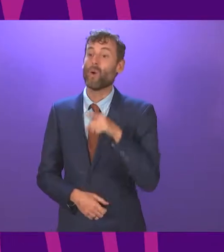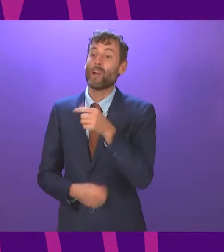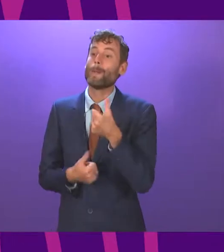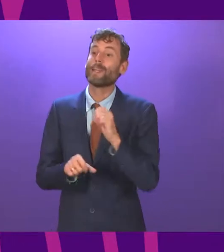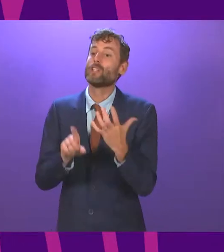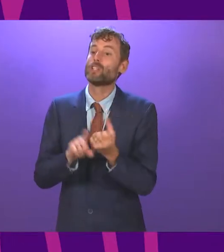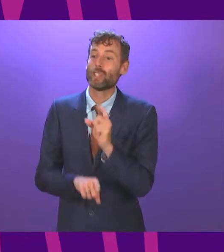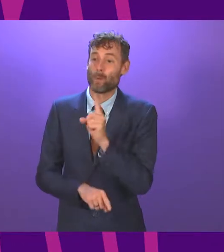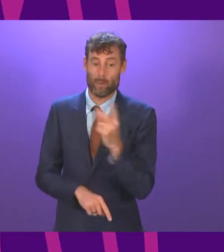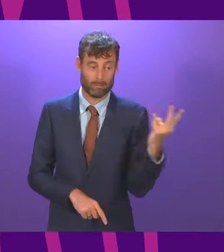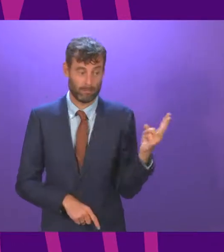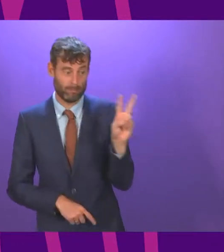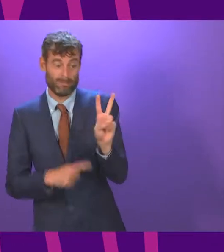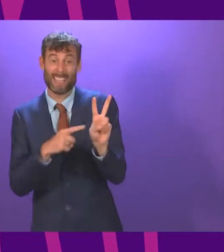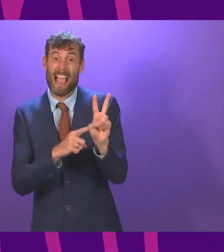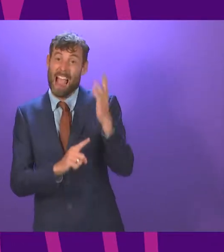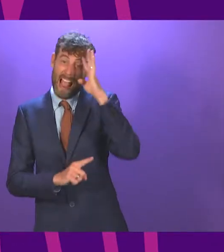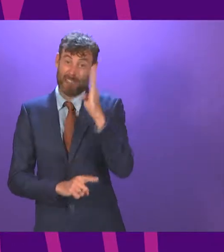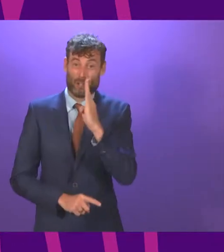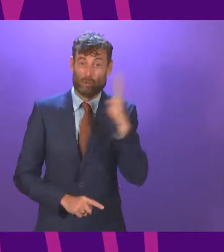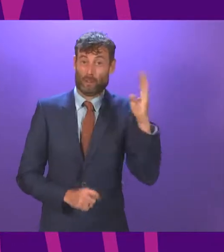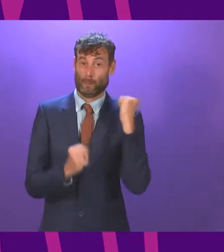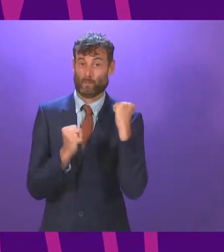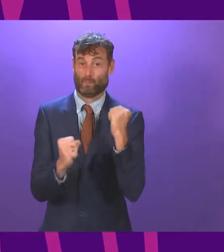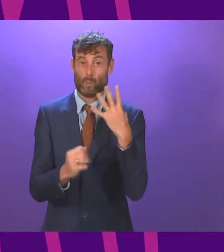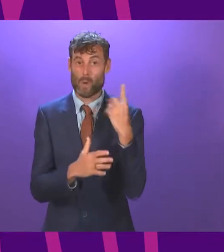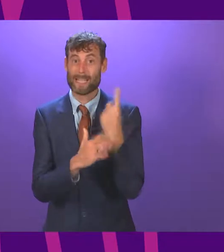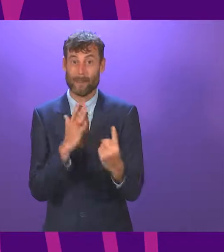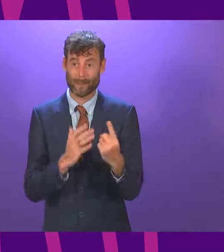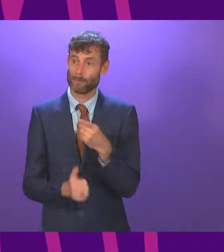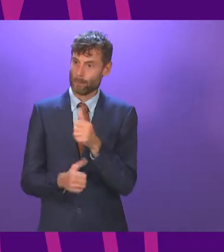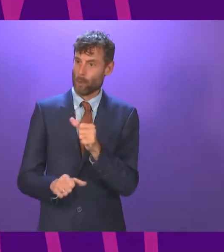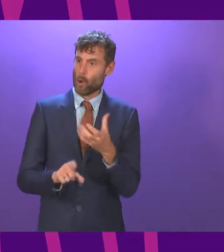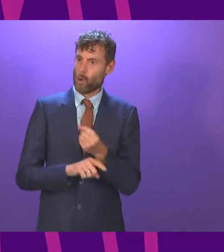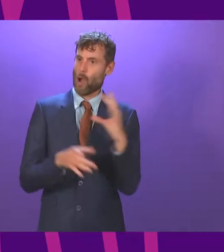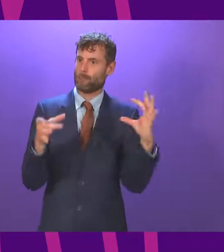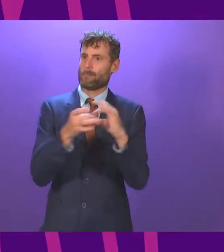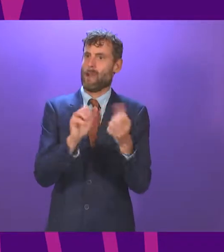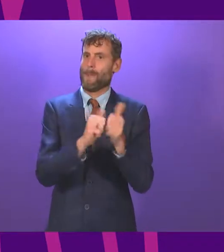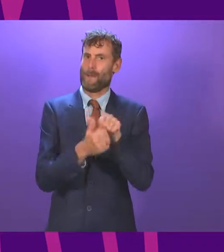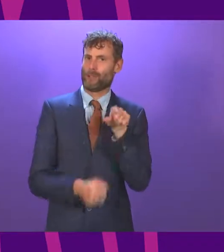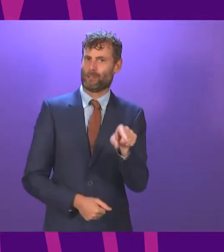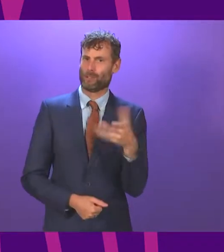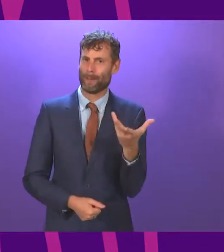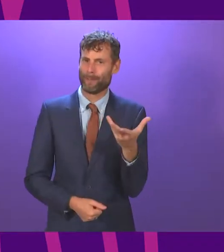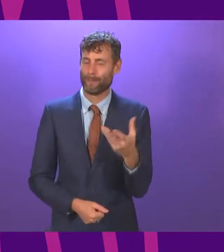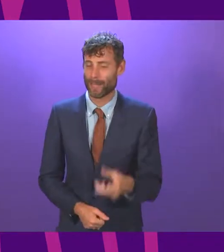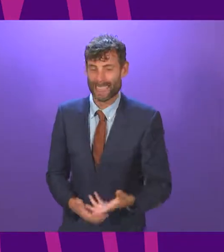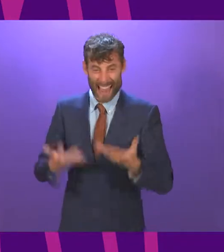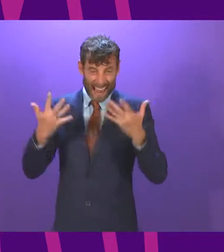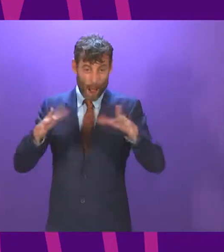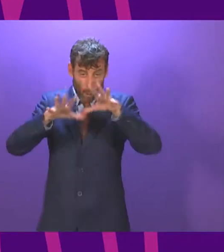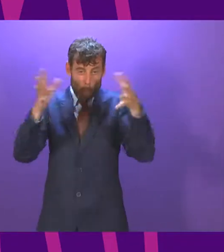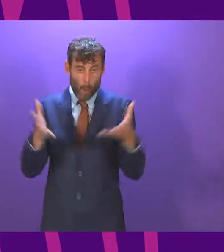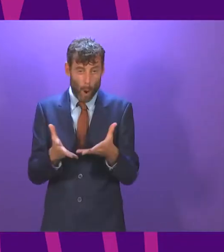to bolster their case for independence. If the case for breaking up our country in the midst of a global health pandemic